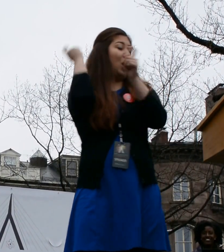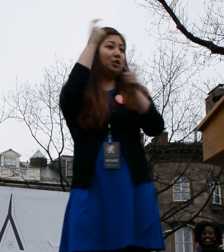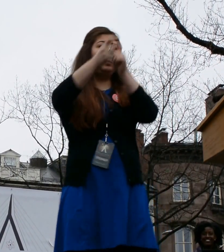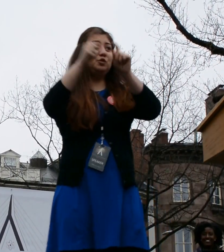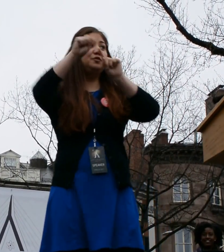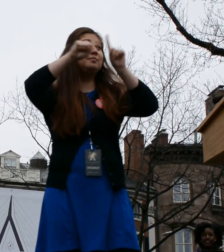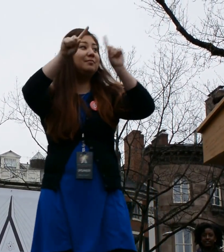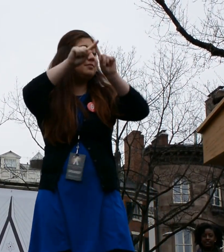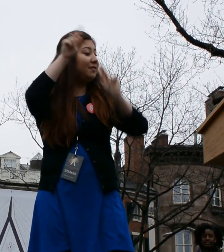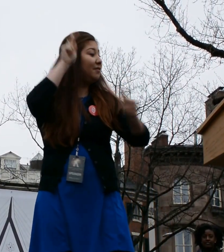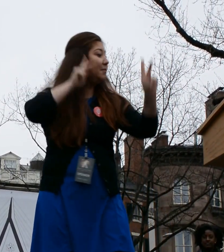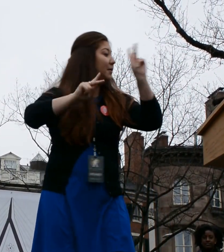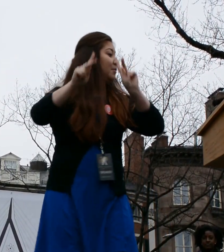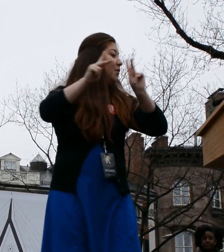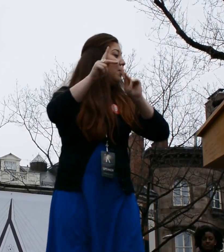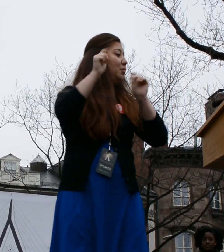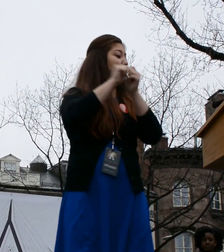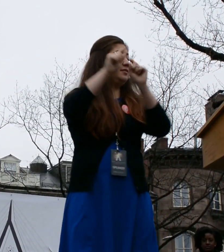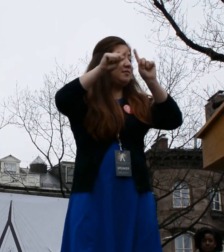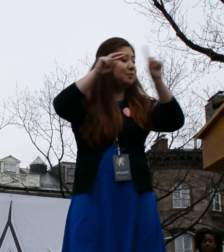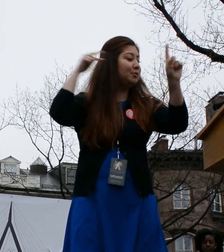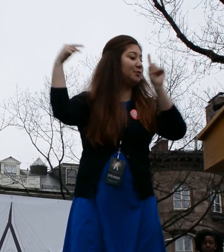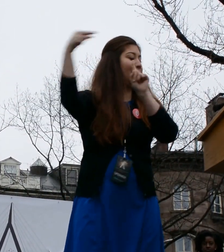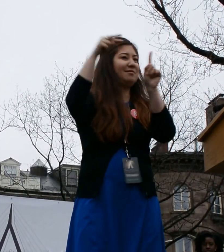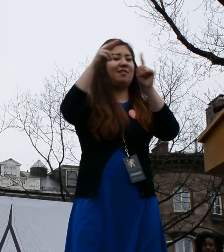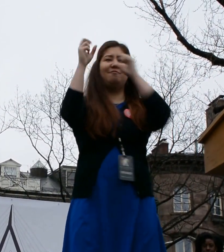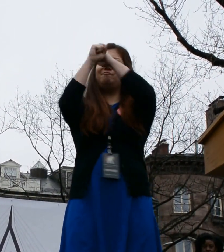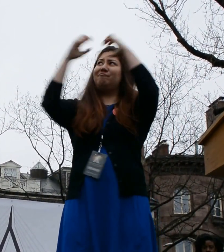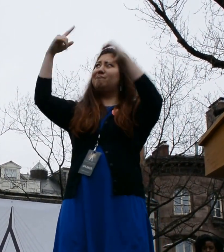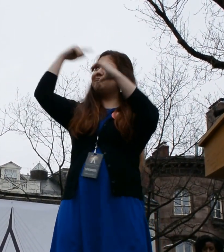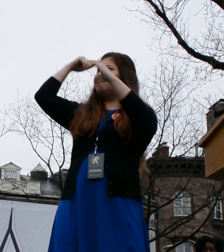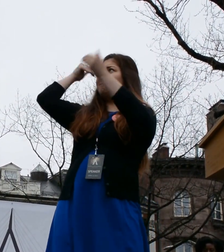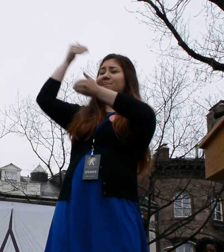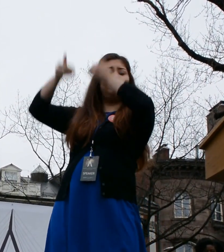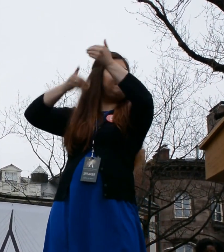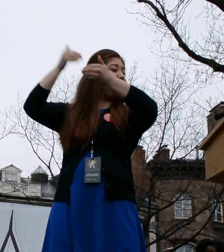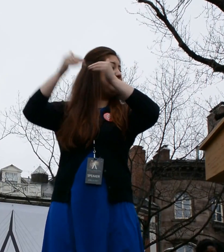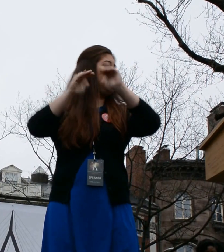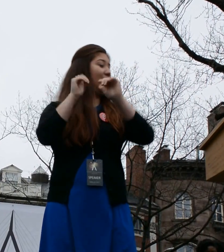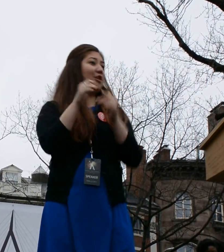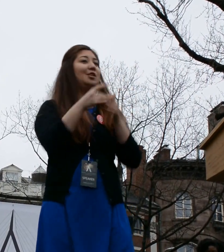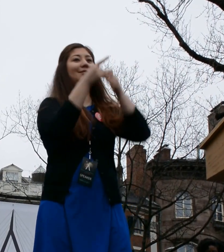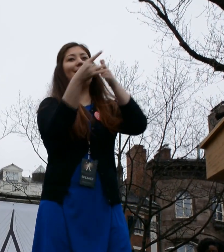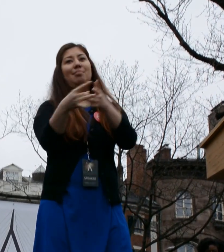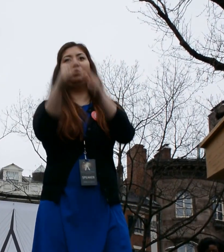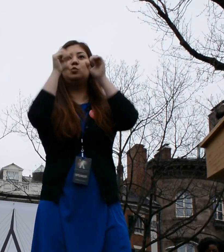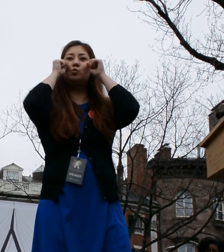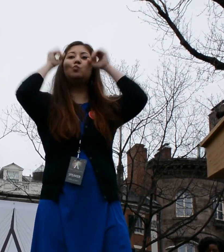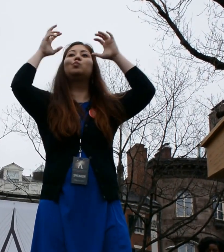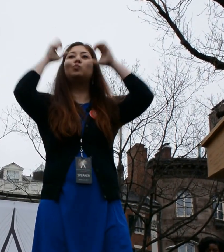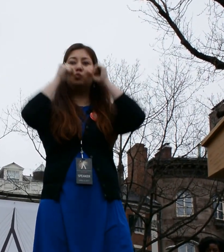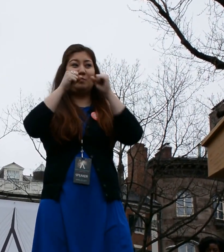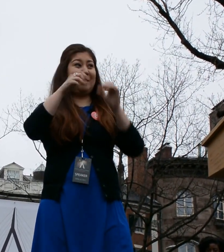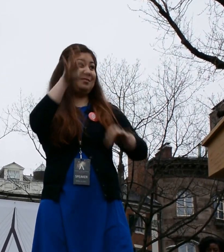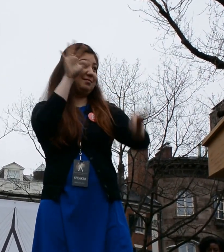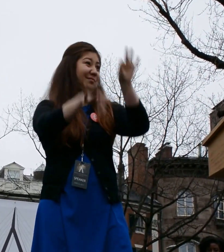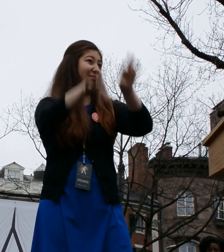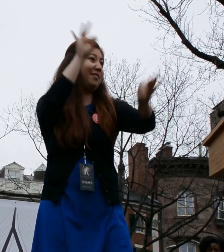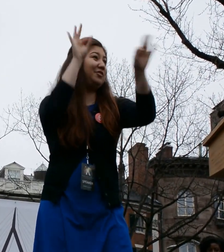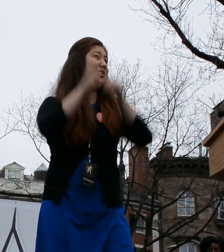Contributions from different people with different perspectives expand our thought processes and lead to amazing discoveries.